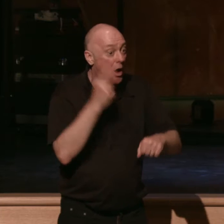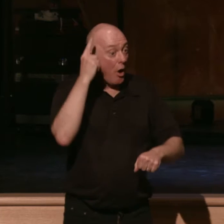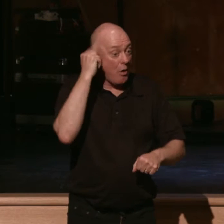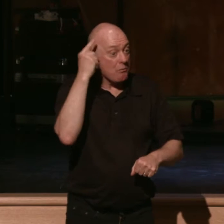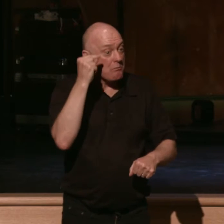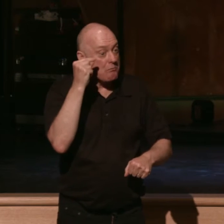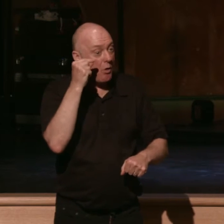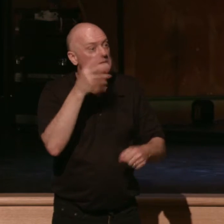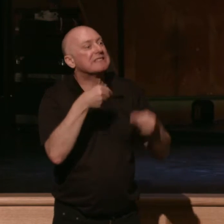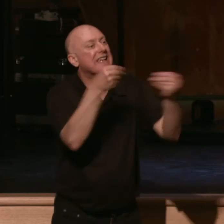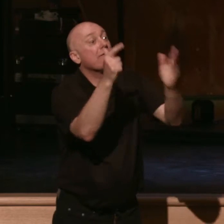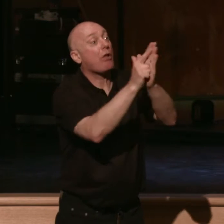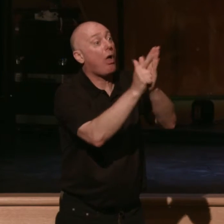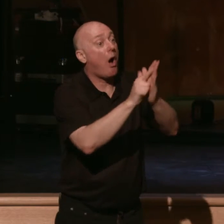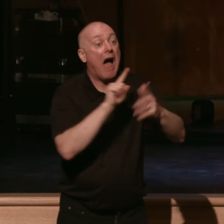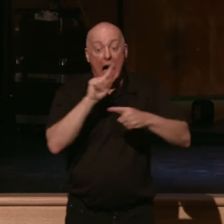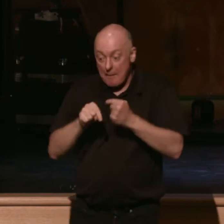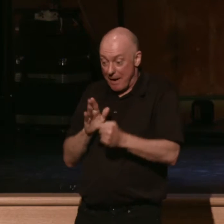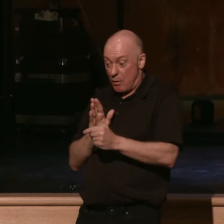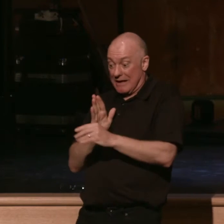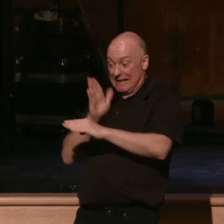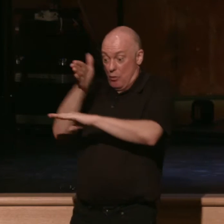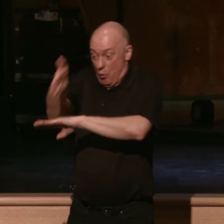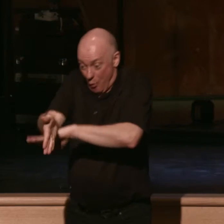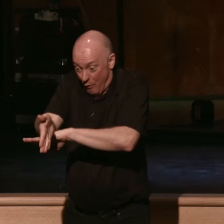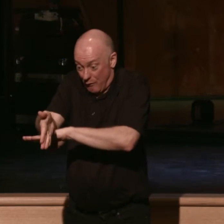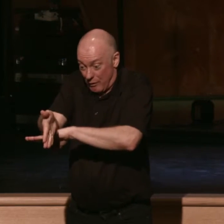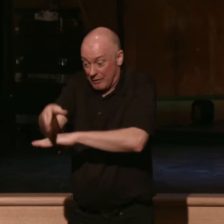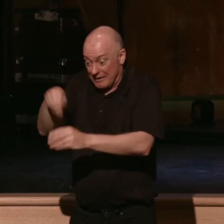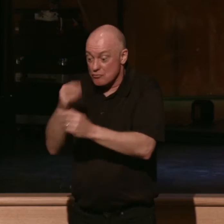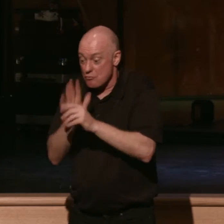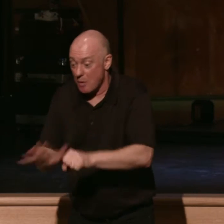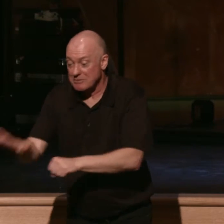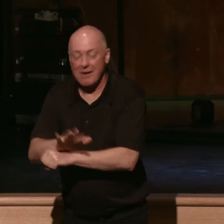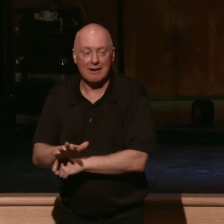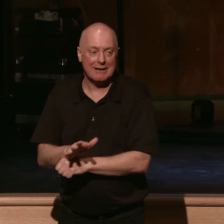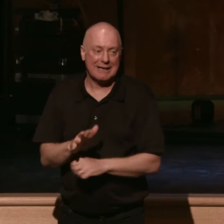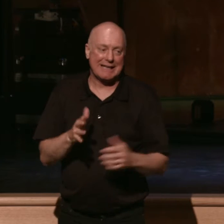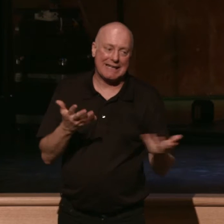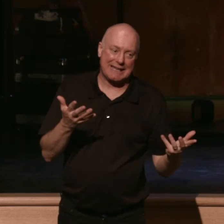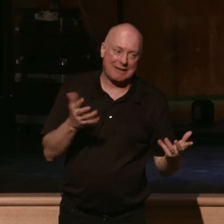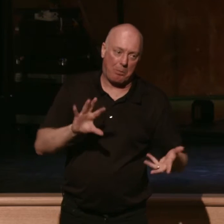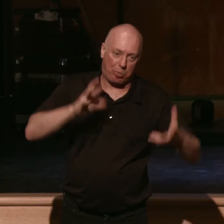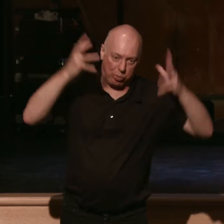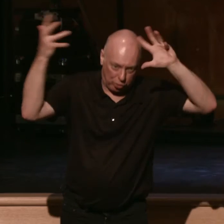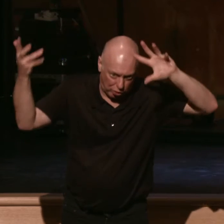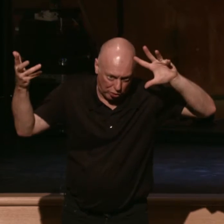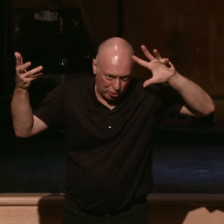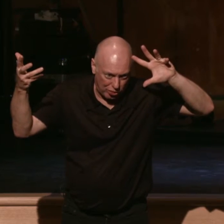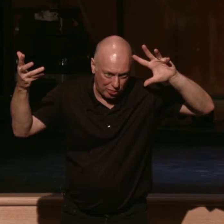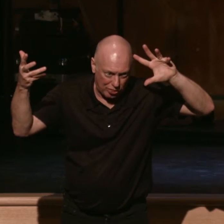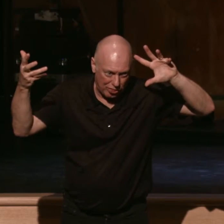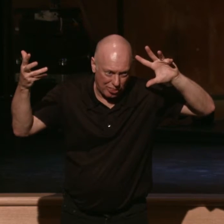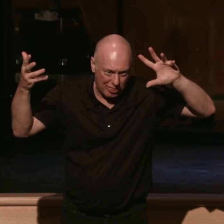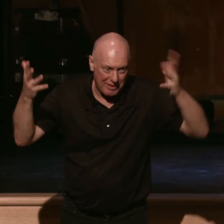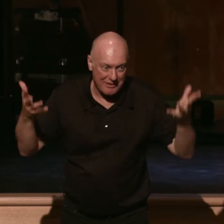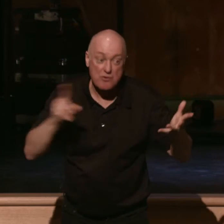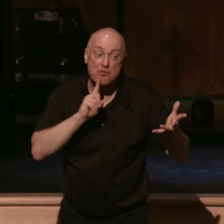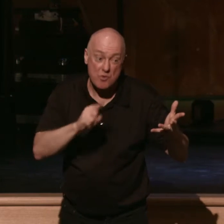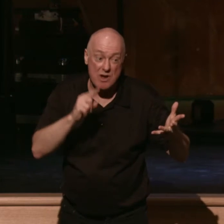the law and they're about to enter the land, it doesn't go so well. Not well at all. Actually, Moses tells us from